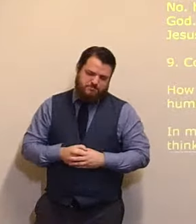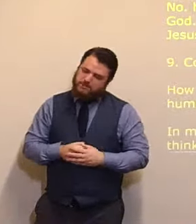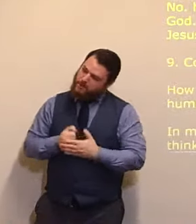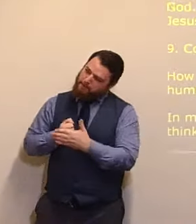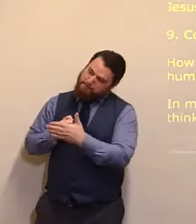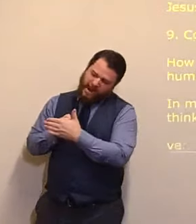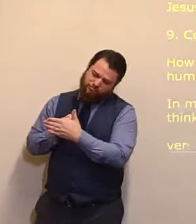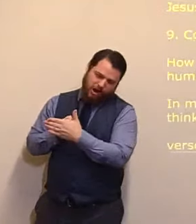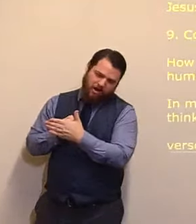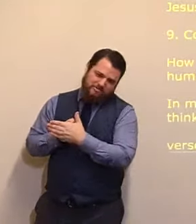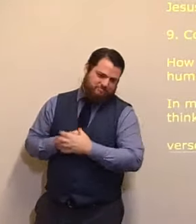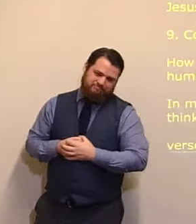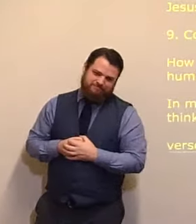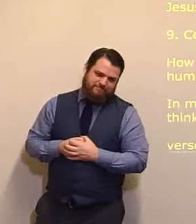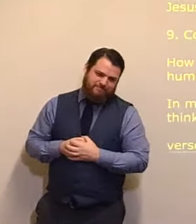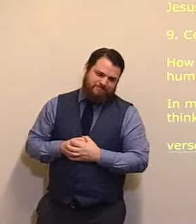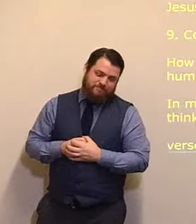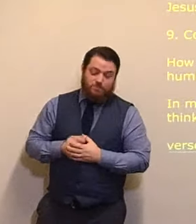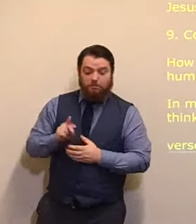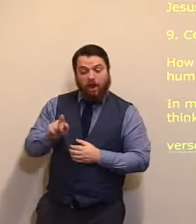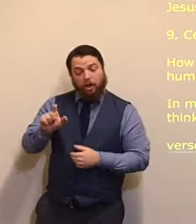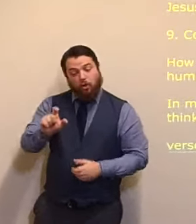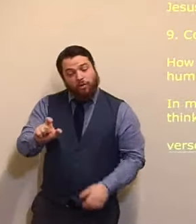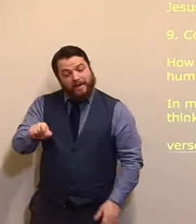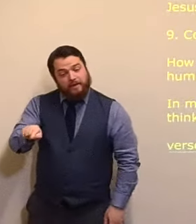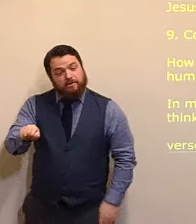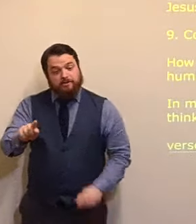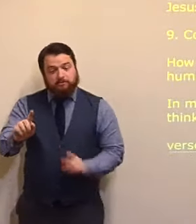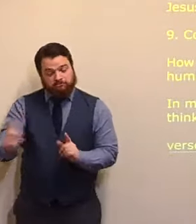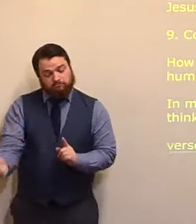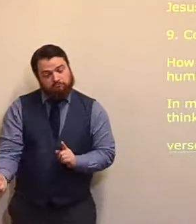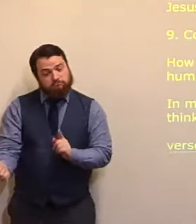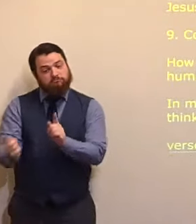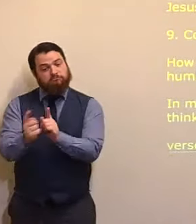when, Cornelius came, before Peter, he had to, knee down.